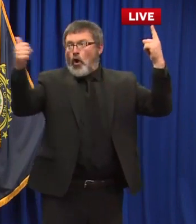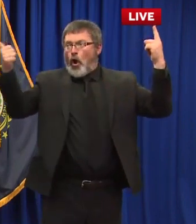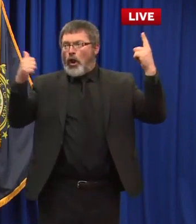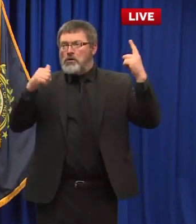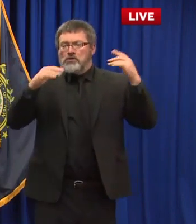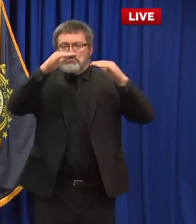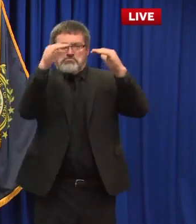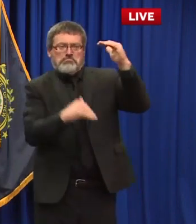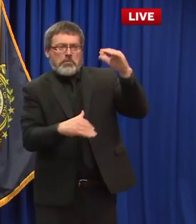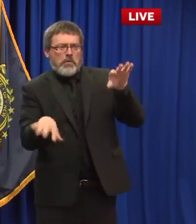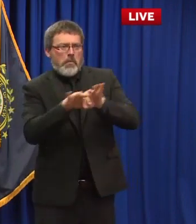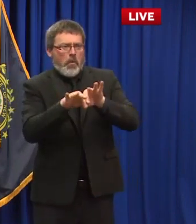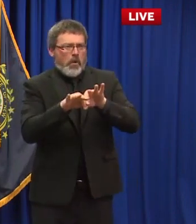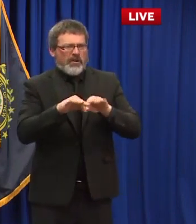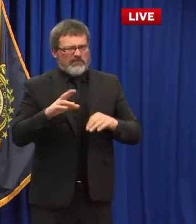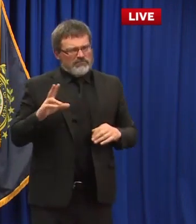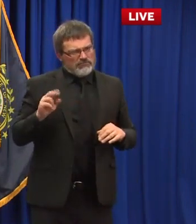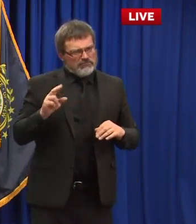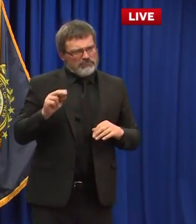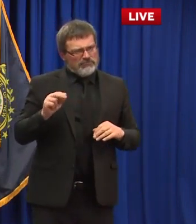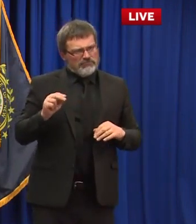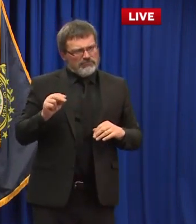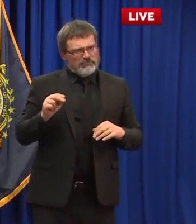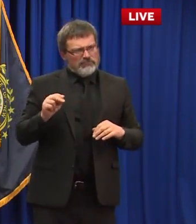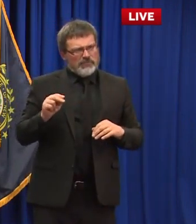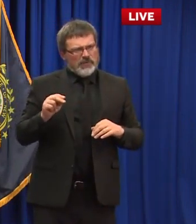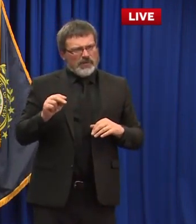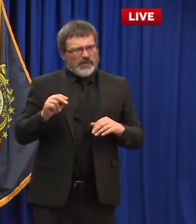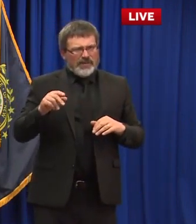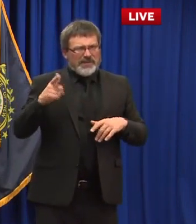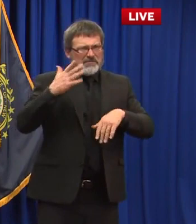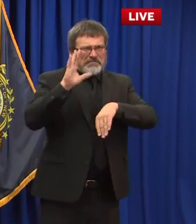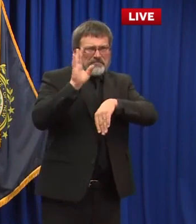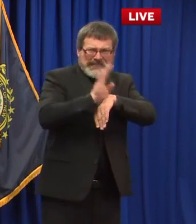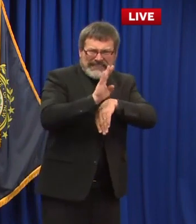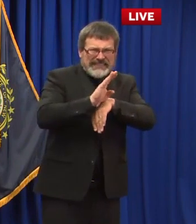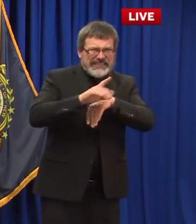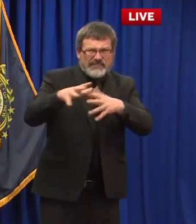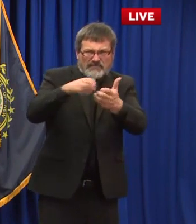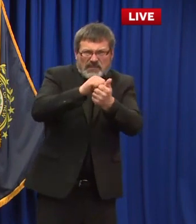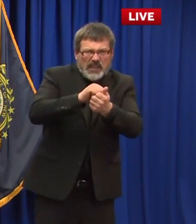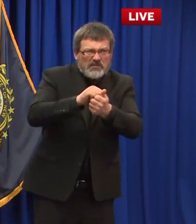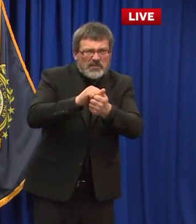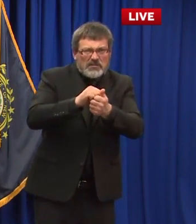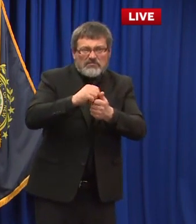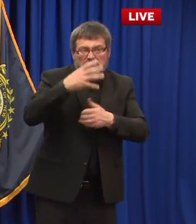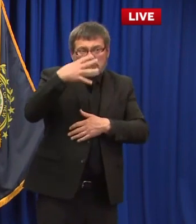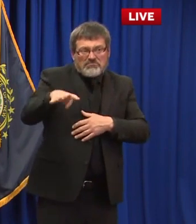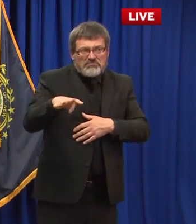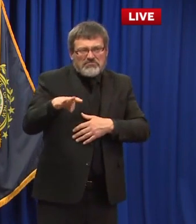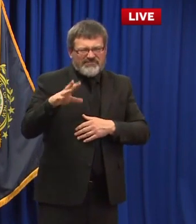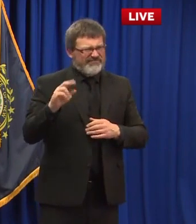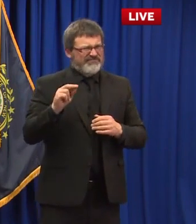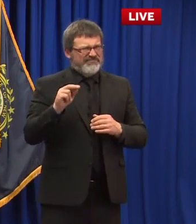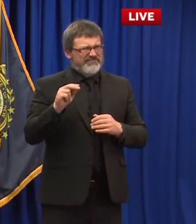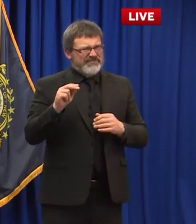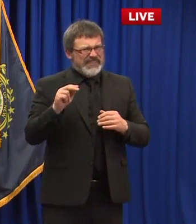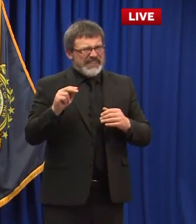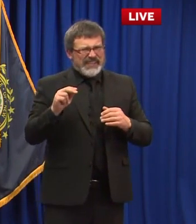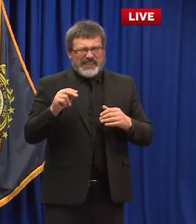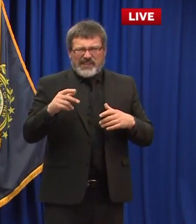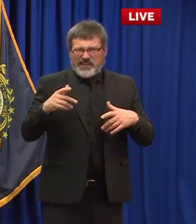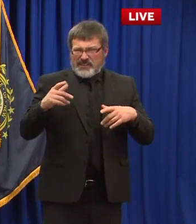the people that have been injured the businesses that have been destroyed all of the tragedy we've seen over the past you know week it's just been it's been